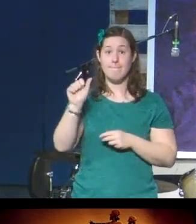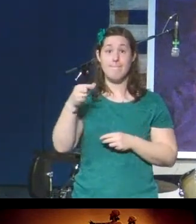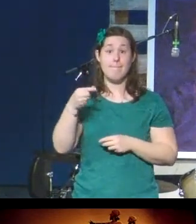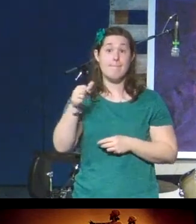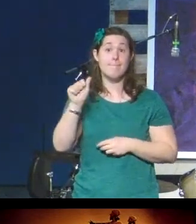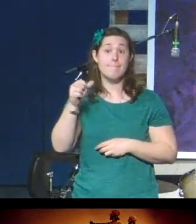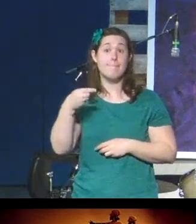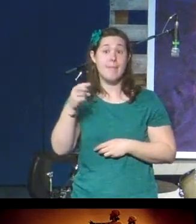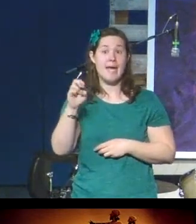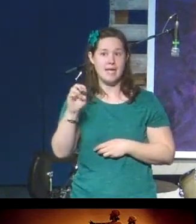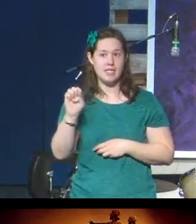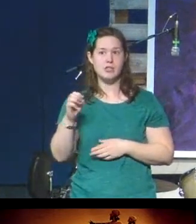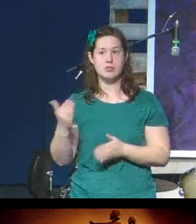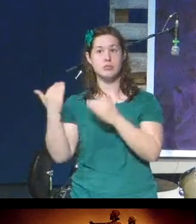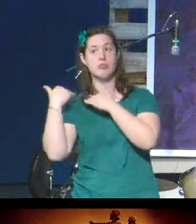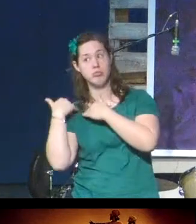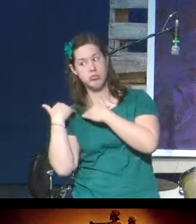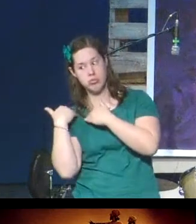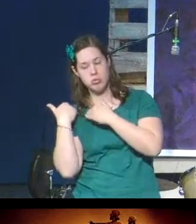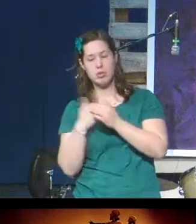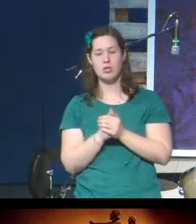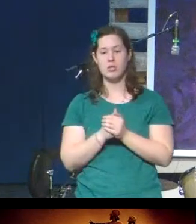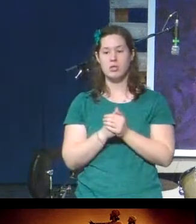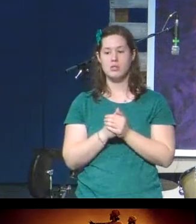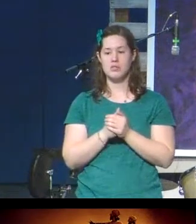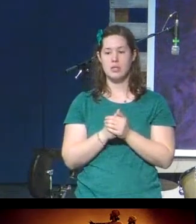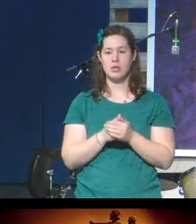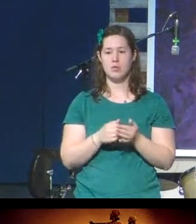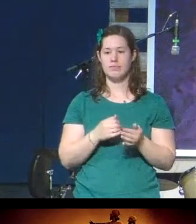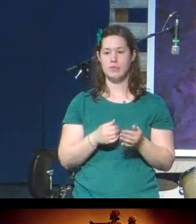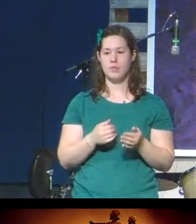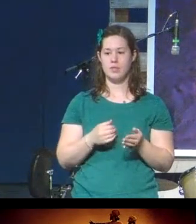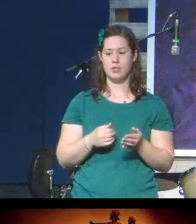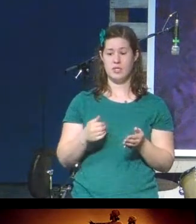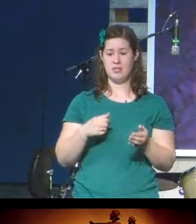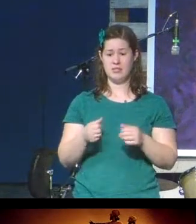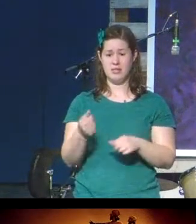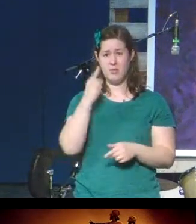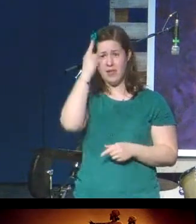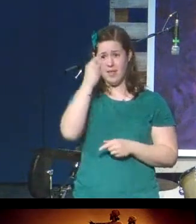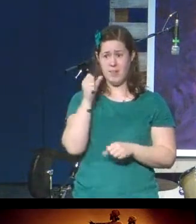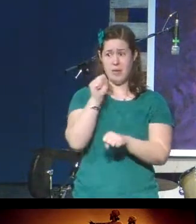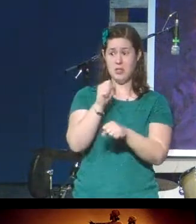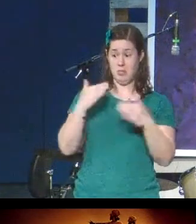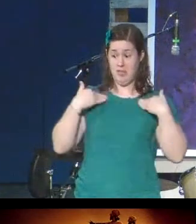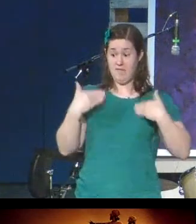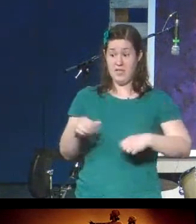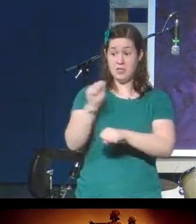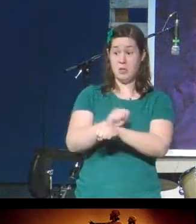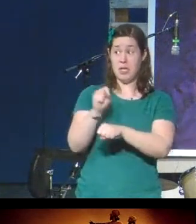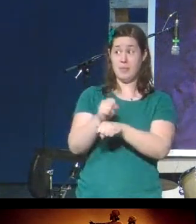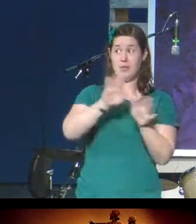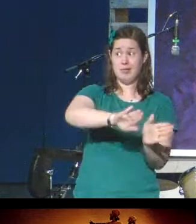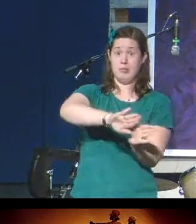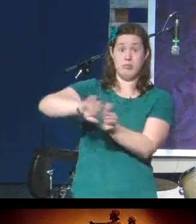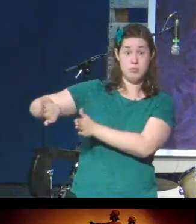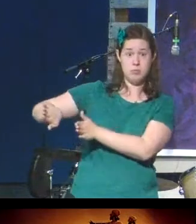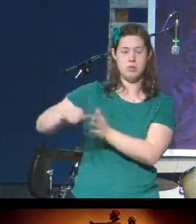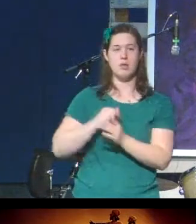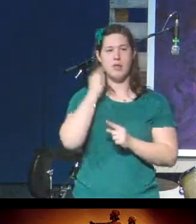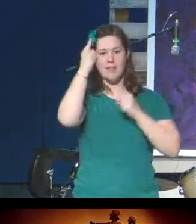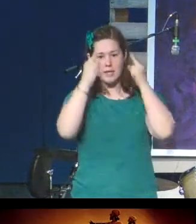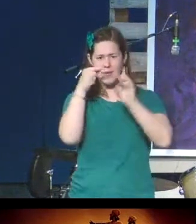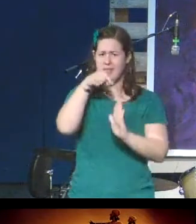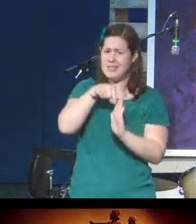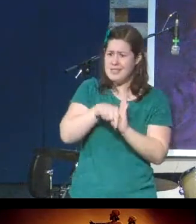logistics and the physical labor of what it would take to go into an adventure like this, the deeper part was also just